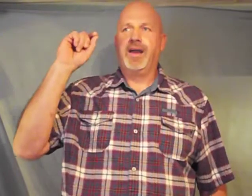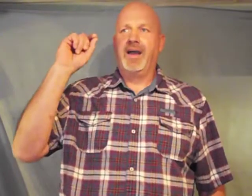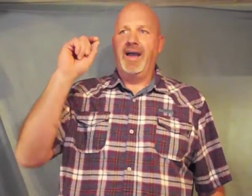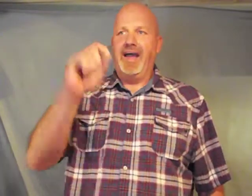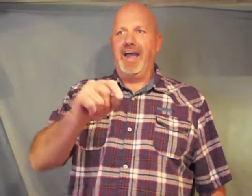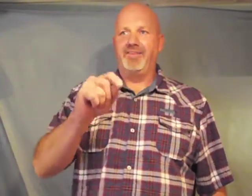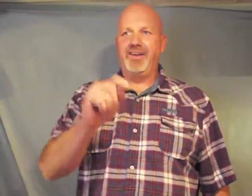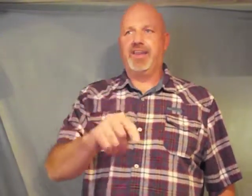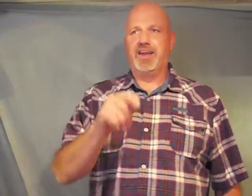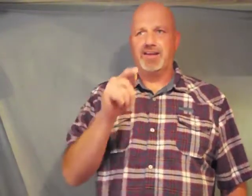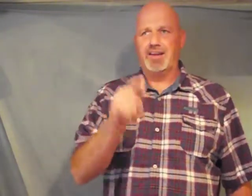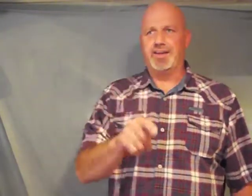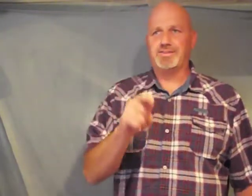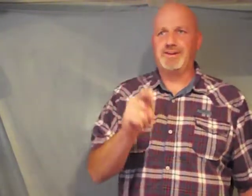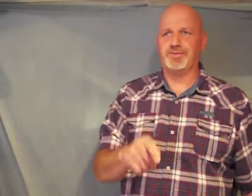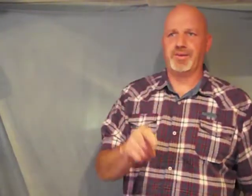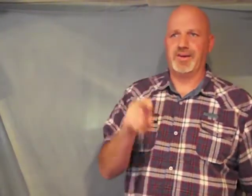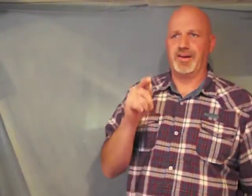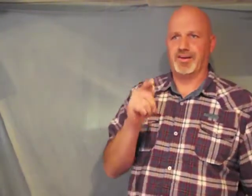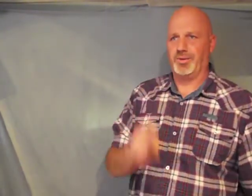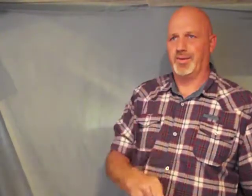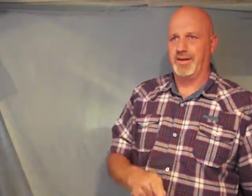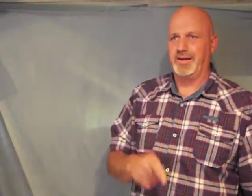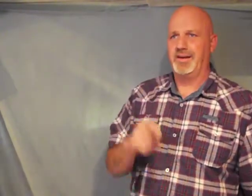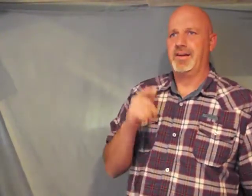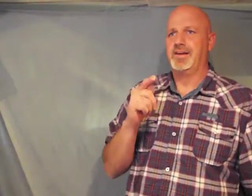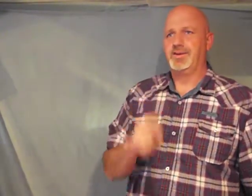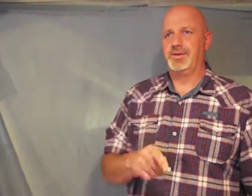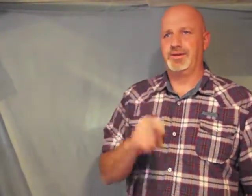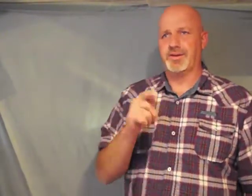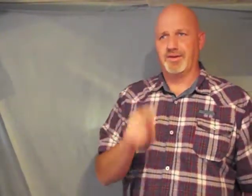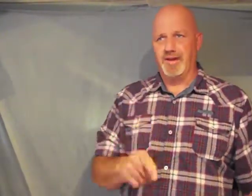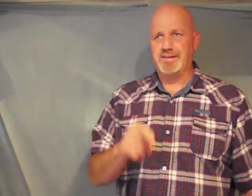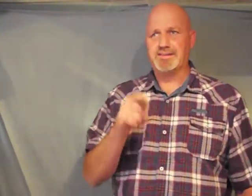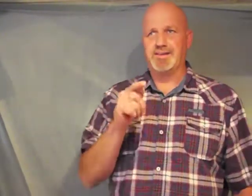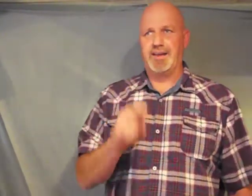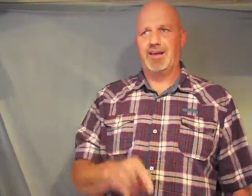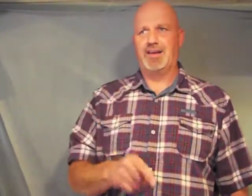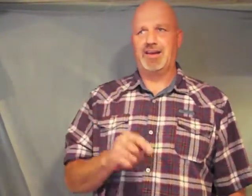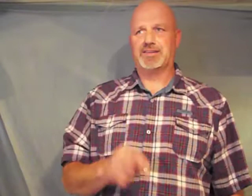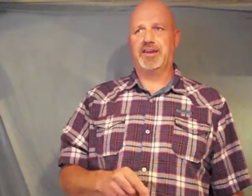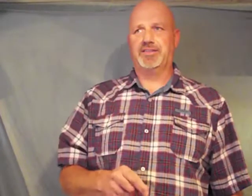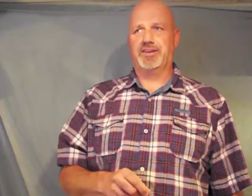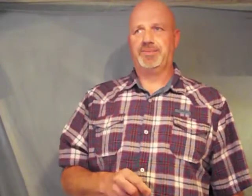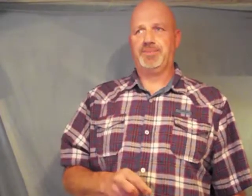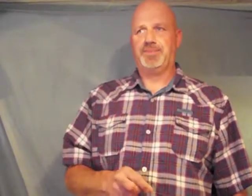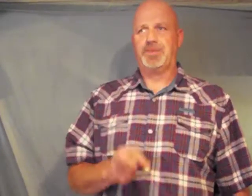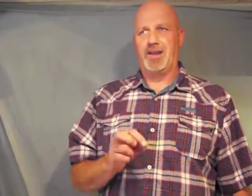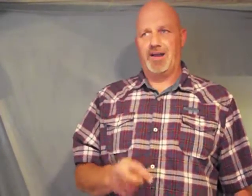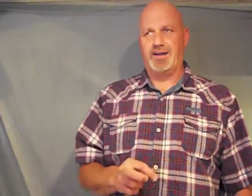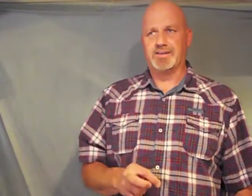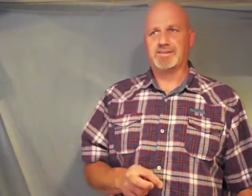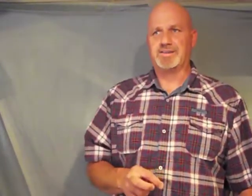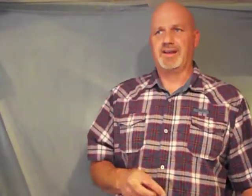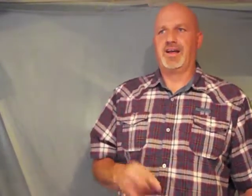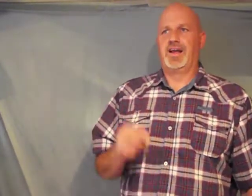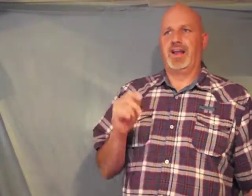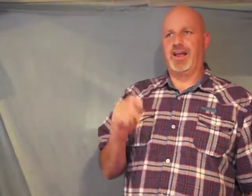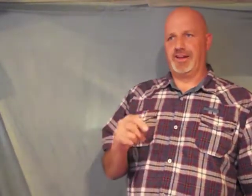having then gifts differing according to the grace that it is given to us let us